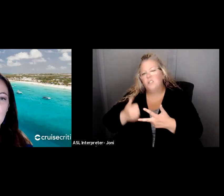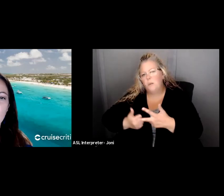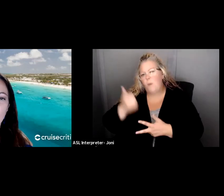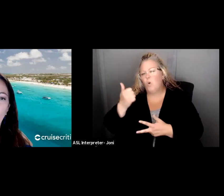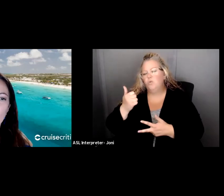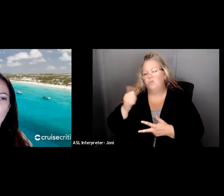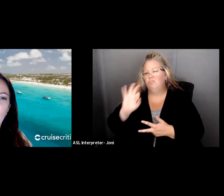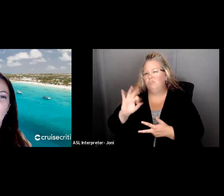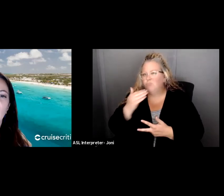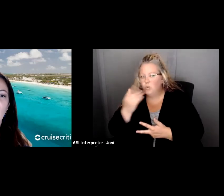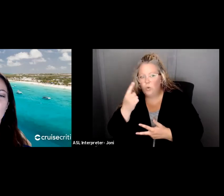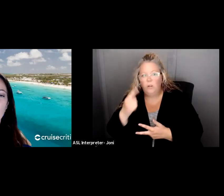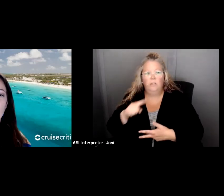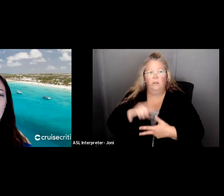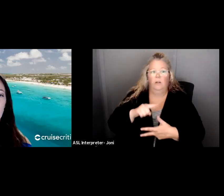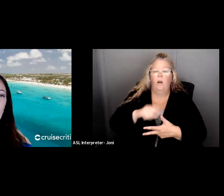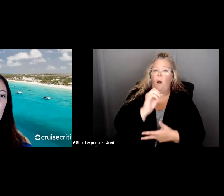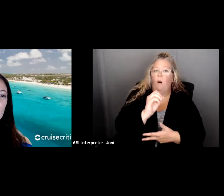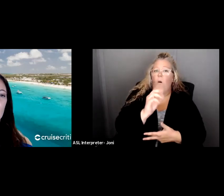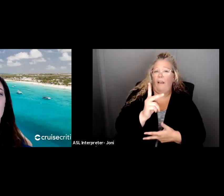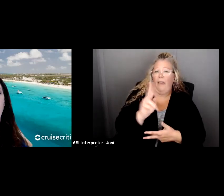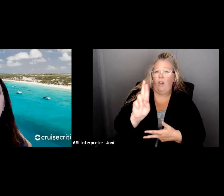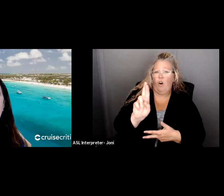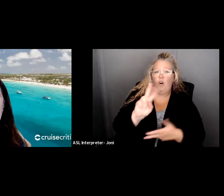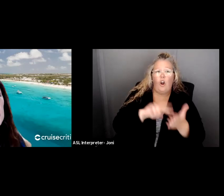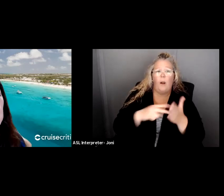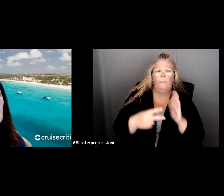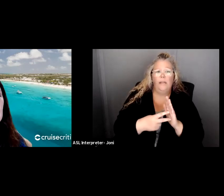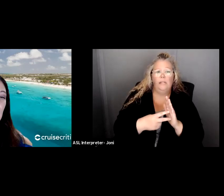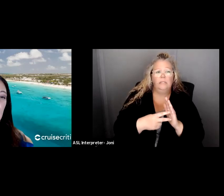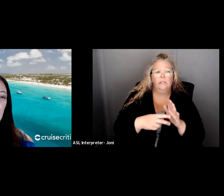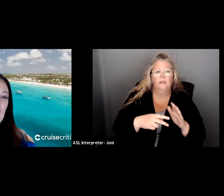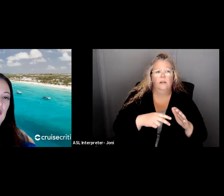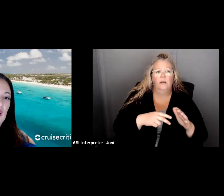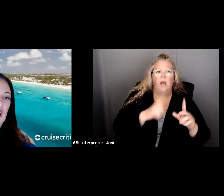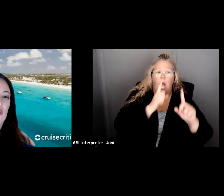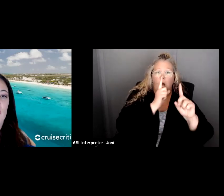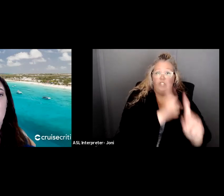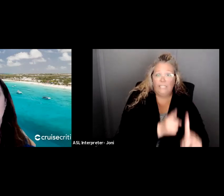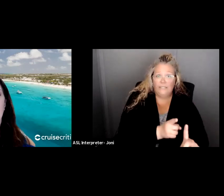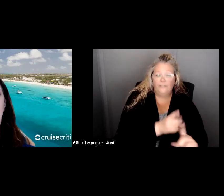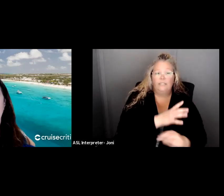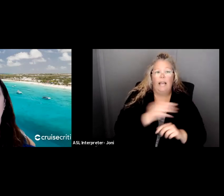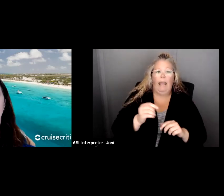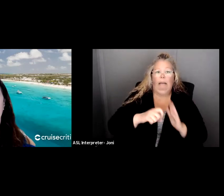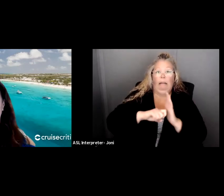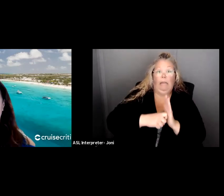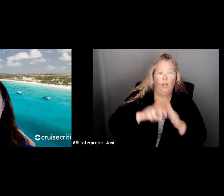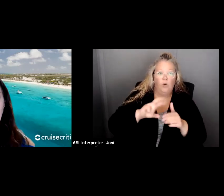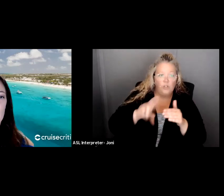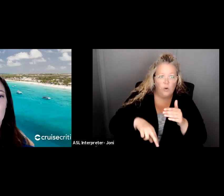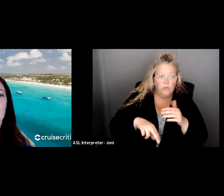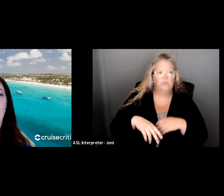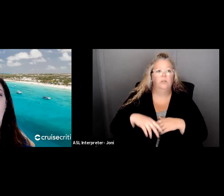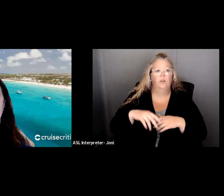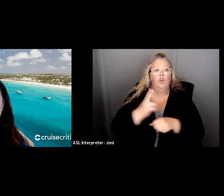and key results. And that's using, um, door's goal formula. And it's, it's basically, I will blank